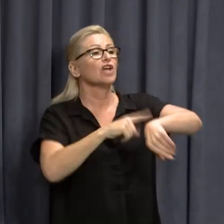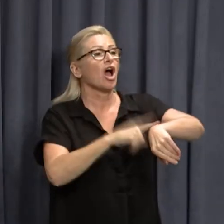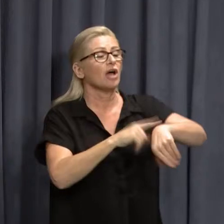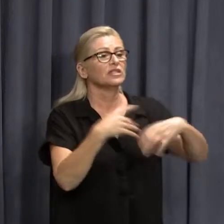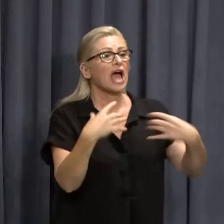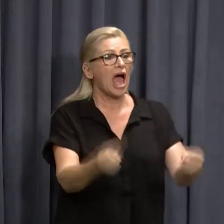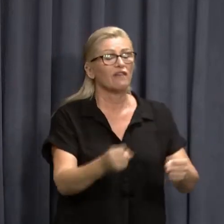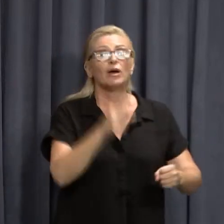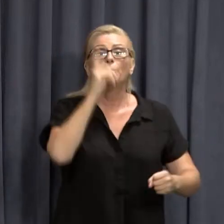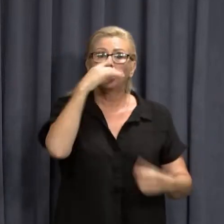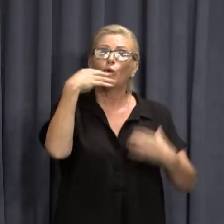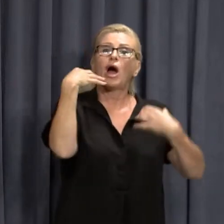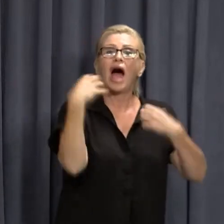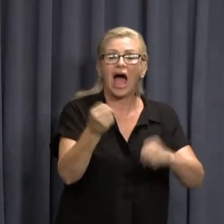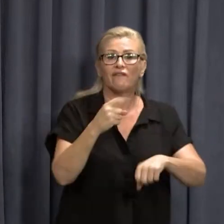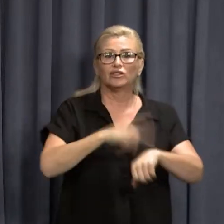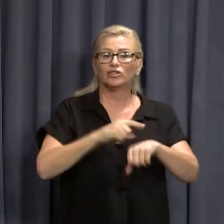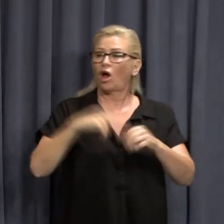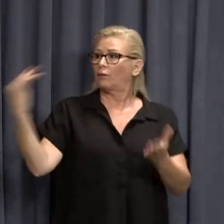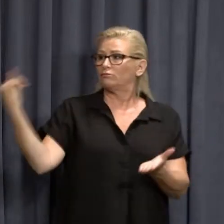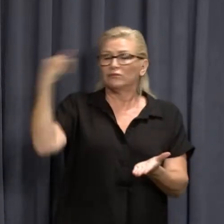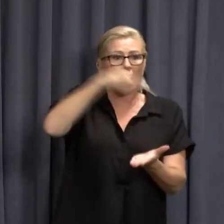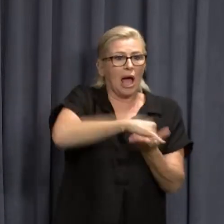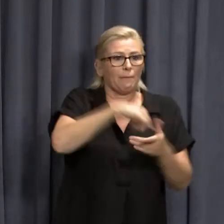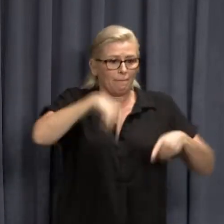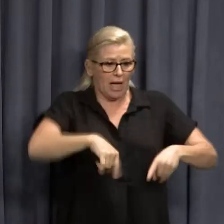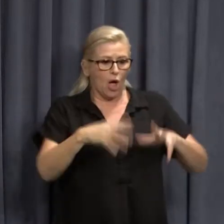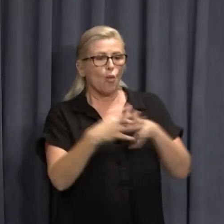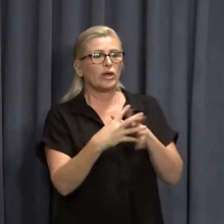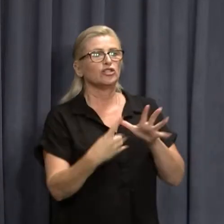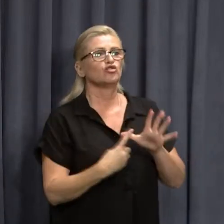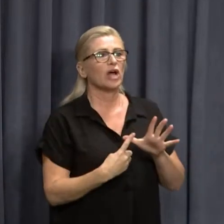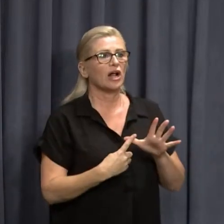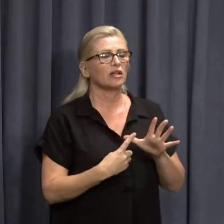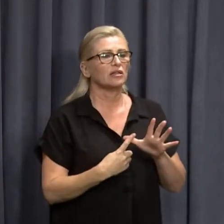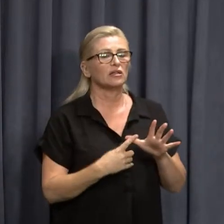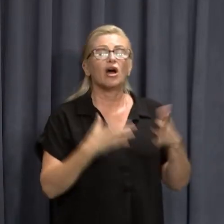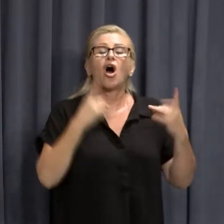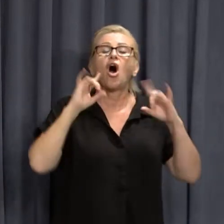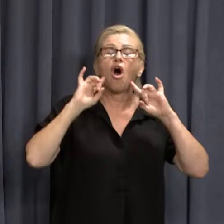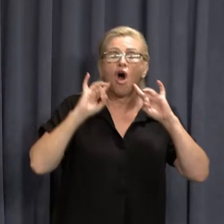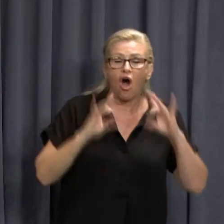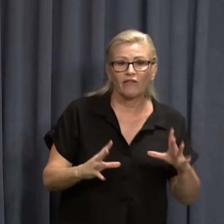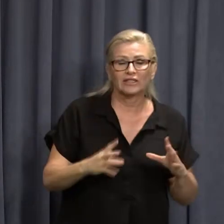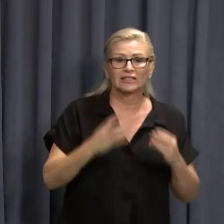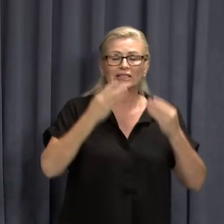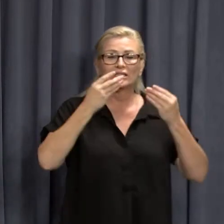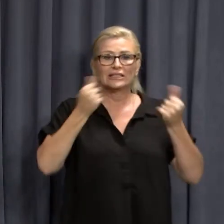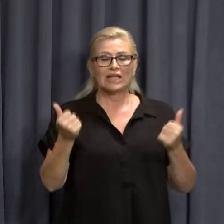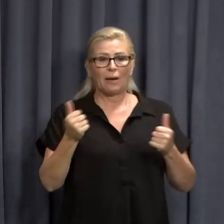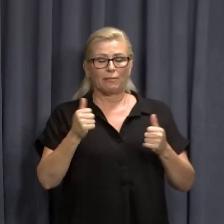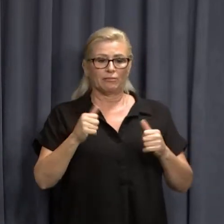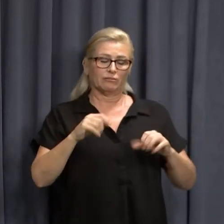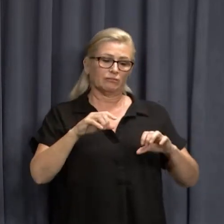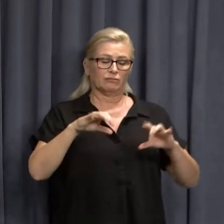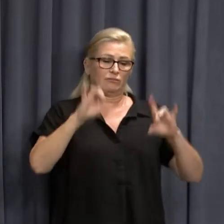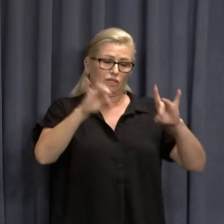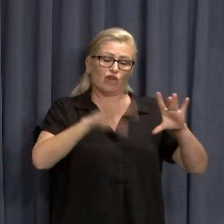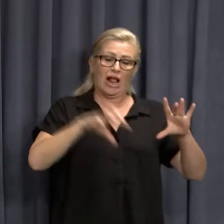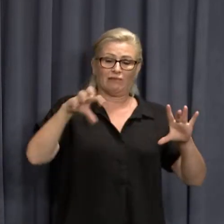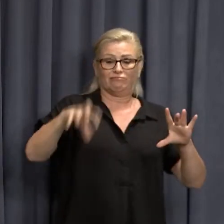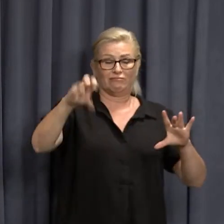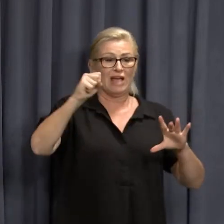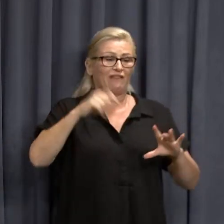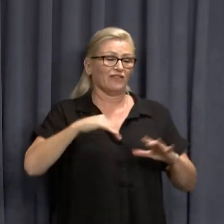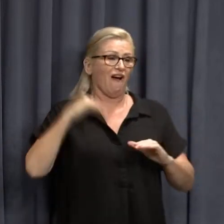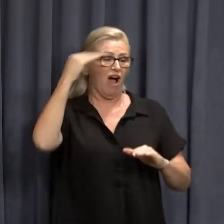to come to Western Australia. Obviously as various states acquired COVID and had outbreaks we had